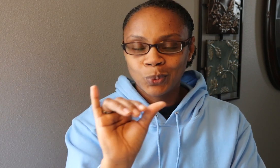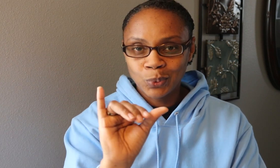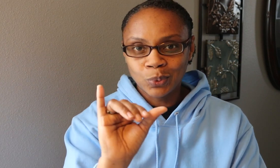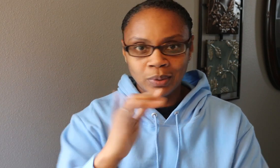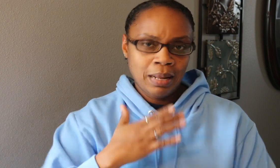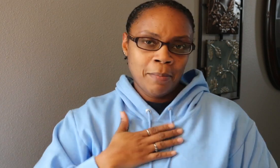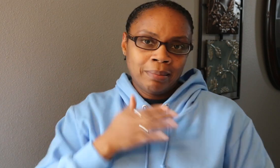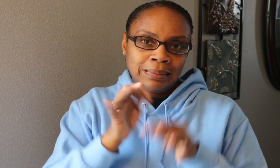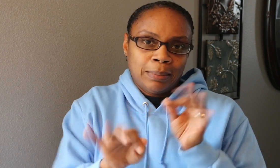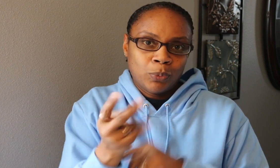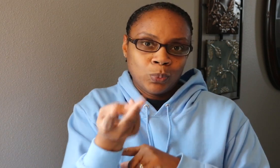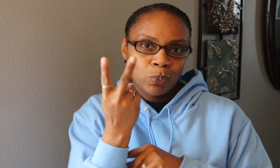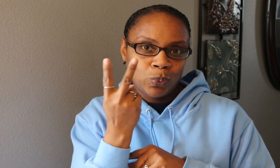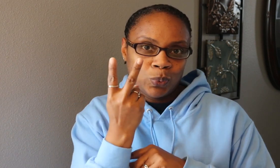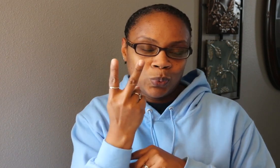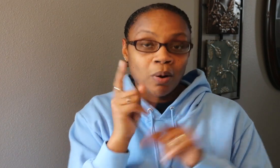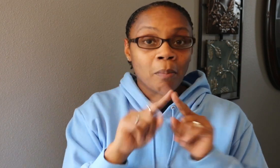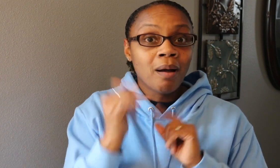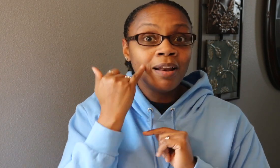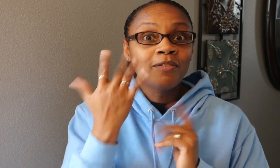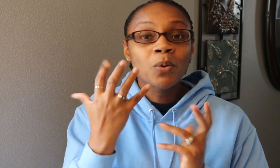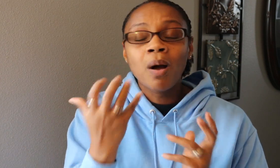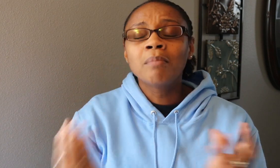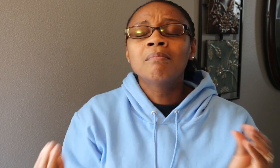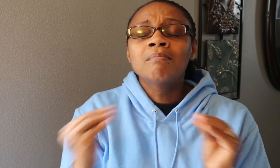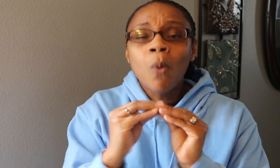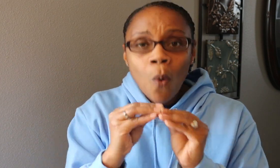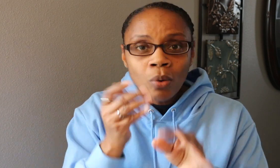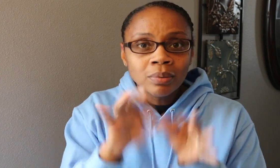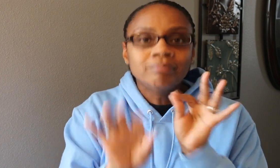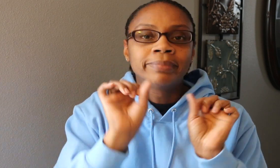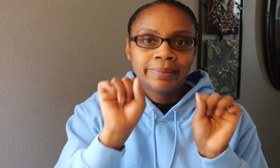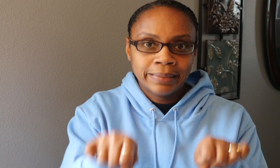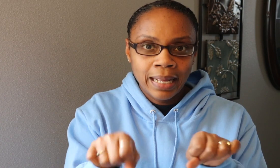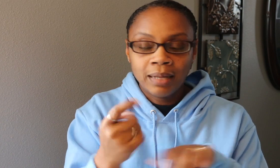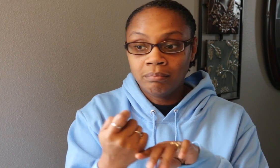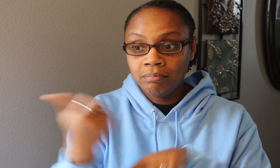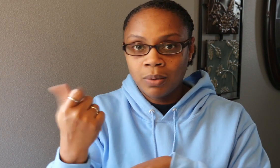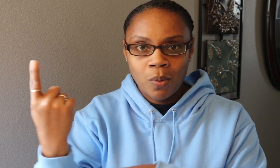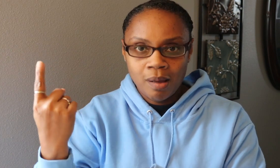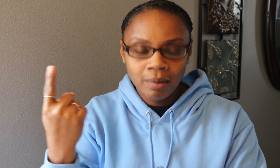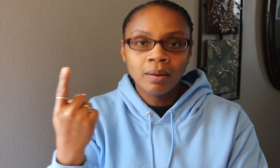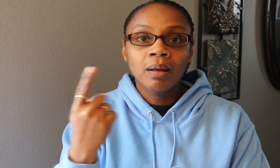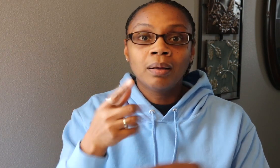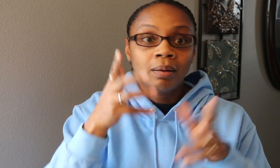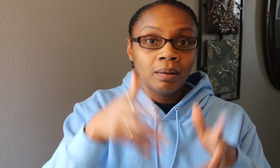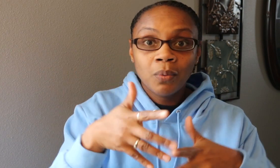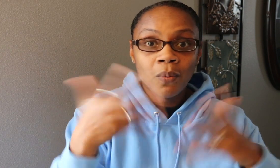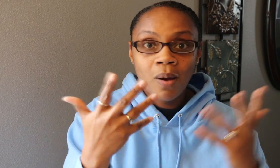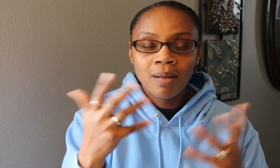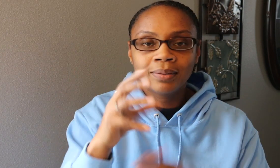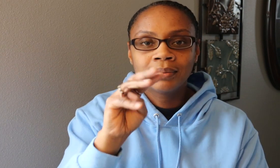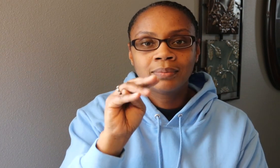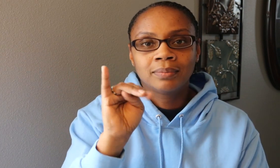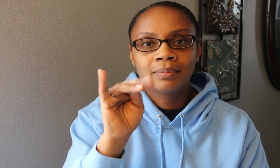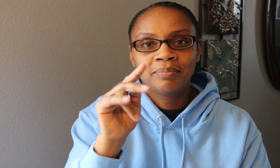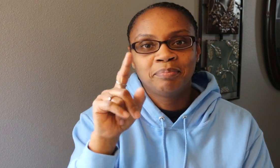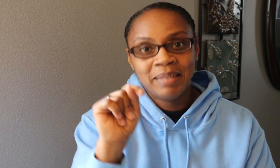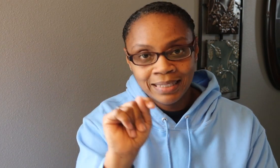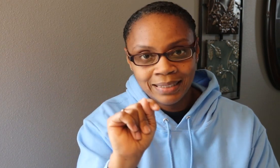you can use it with other ingredients added in there. Mine is simple, just two. But if you want to make it even more simple, get rid of one